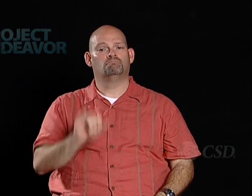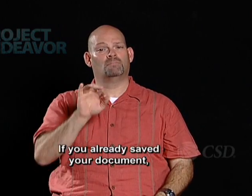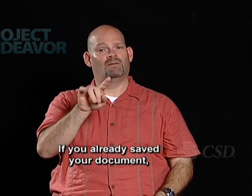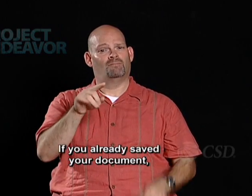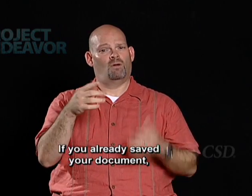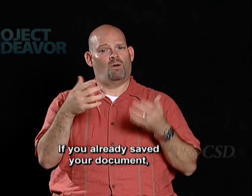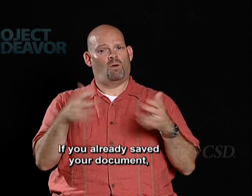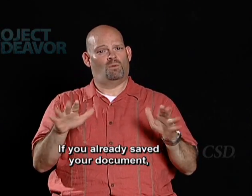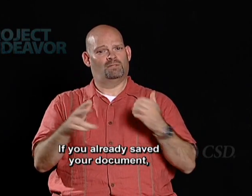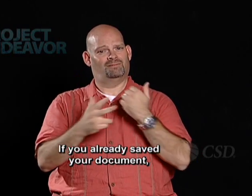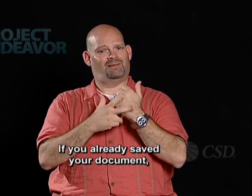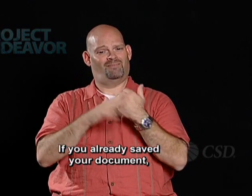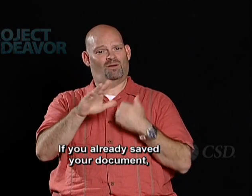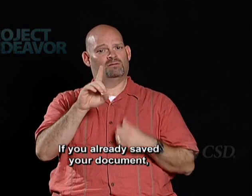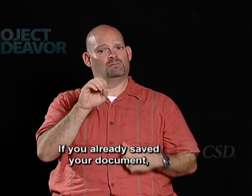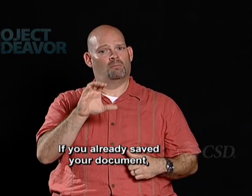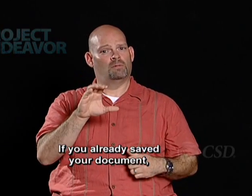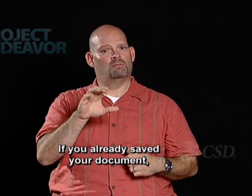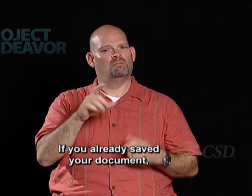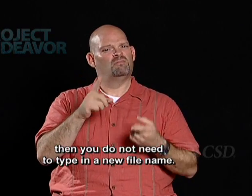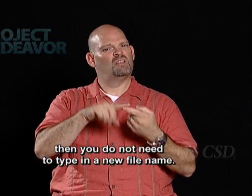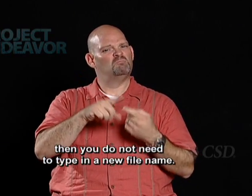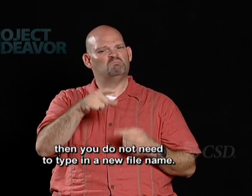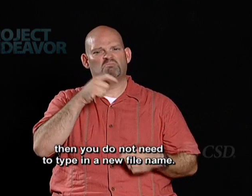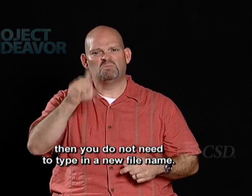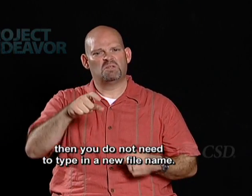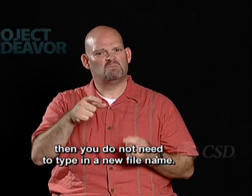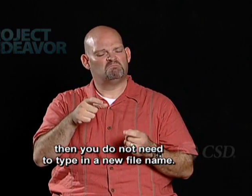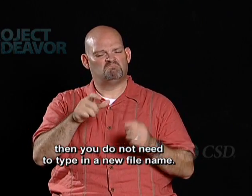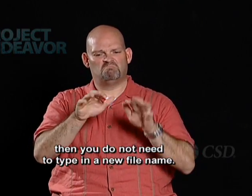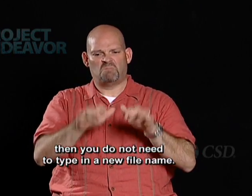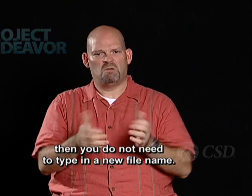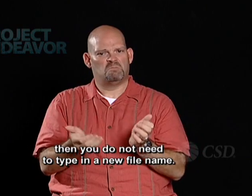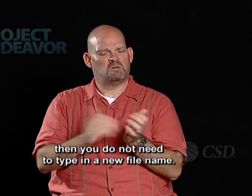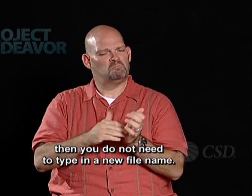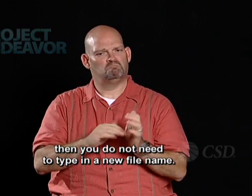If you already saved your document, then you do not need to type in a new file name.